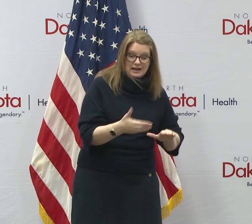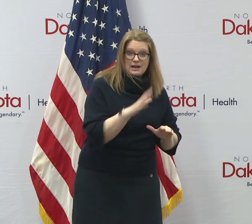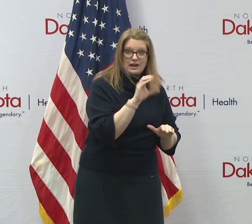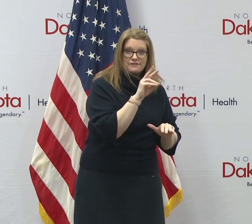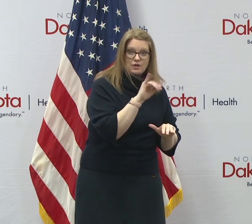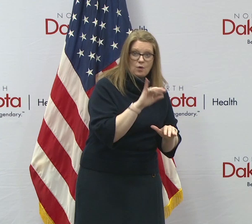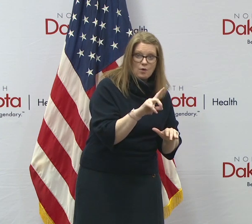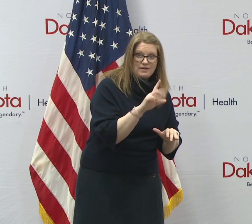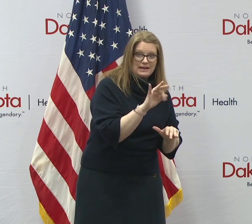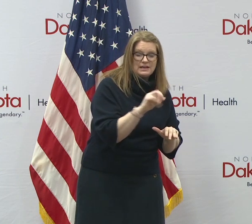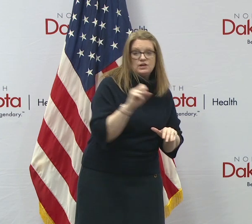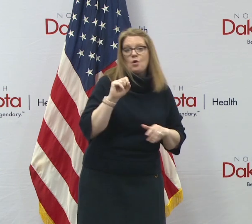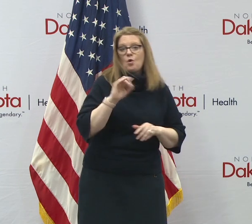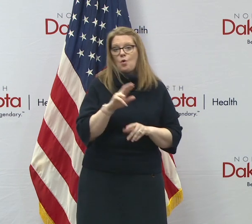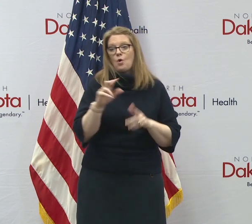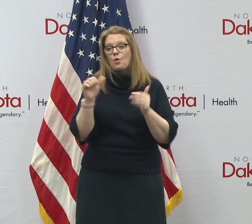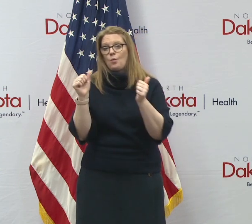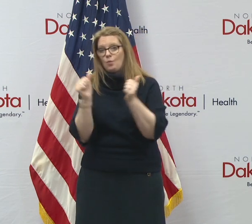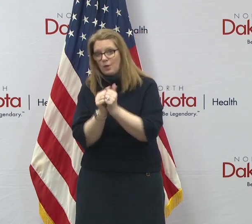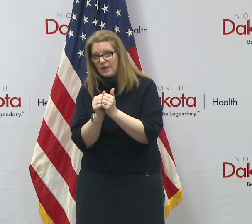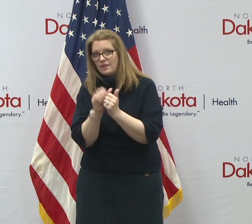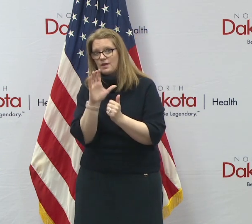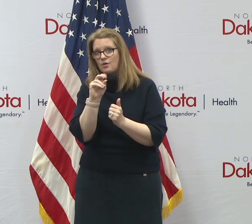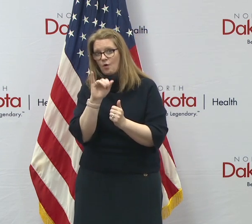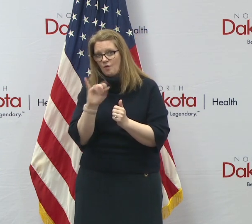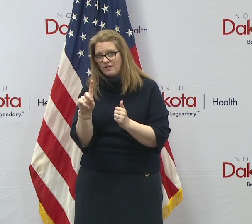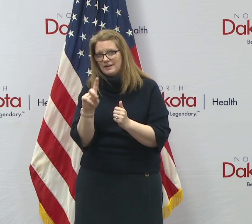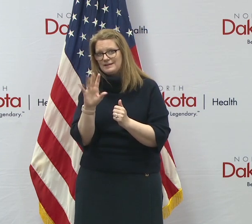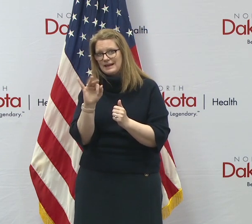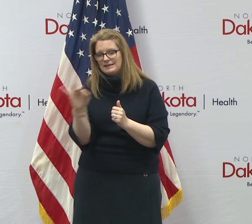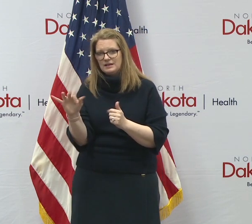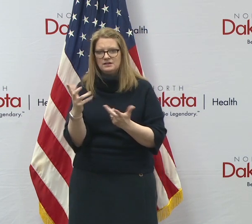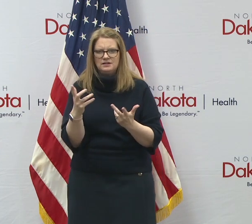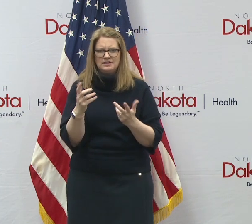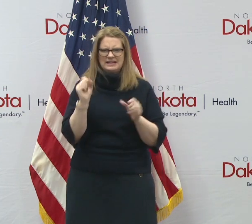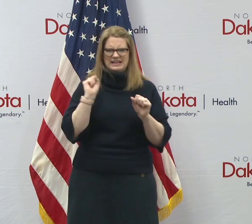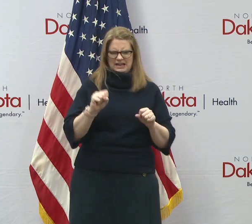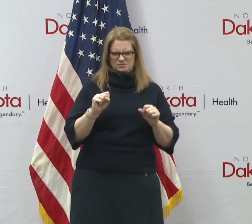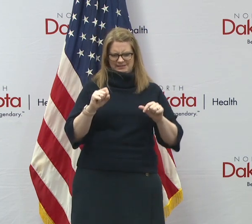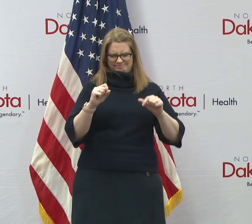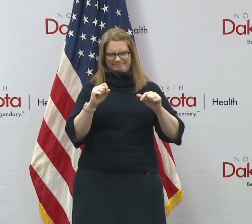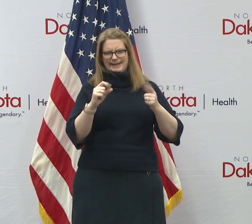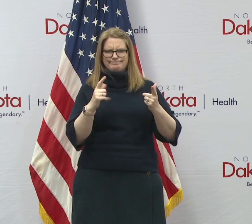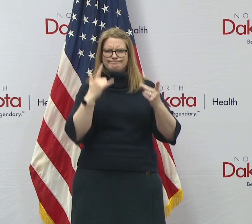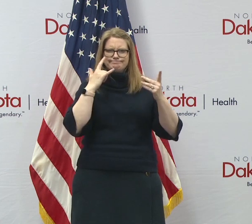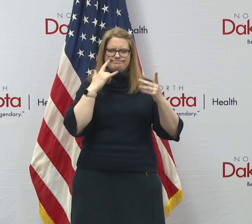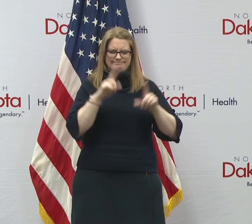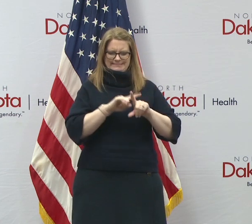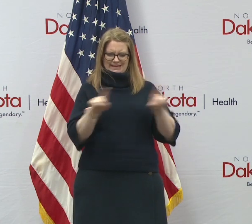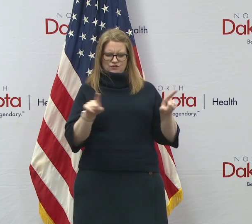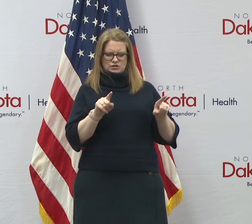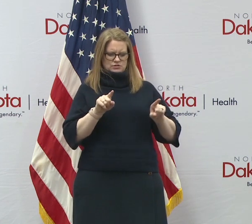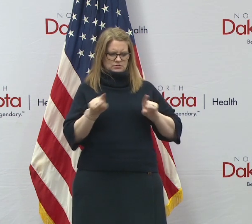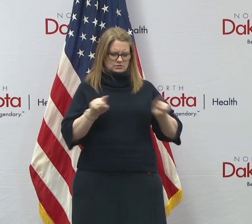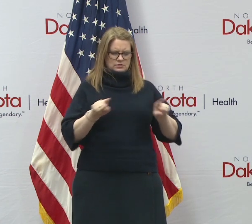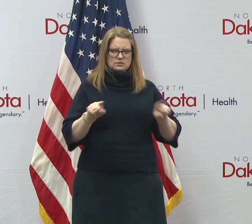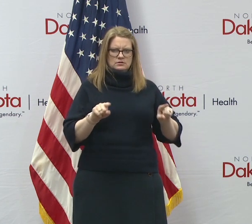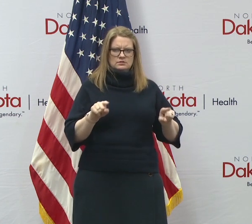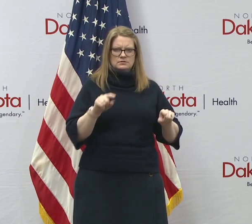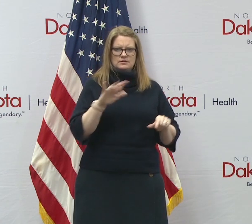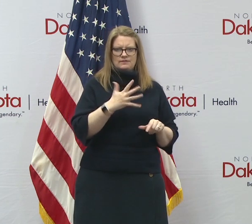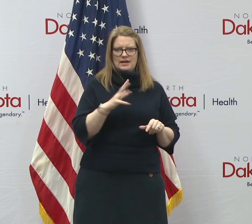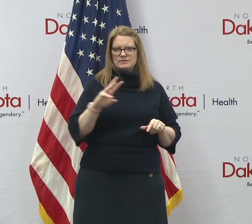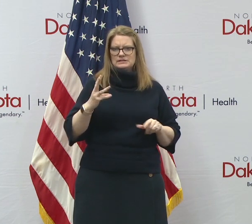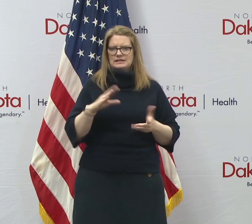with COVID-19? Are there tests being done or ways to confirm that the five or six deaths